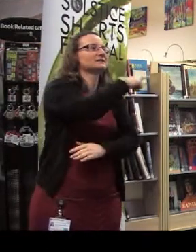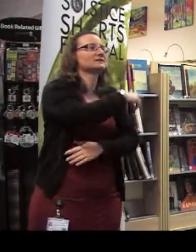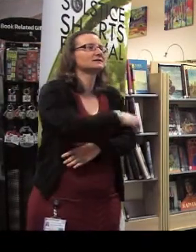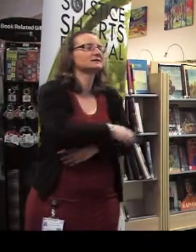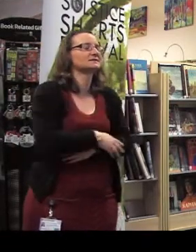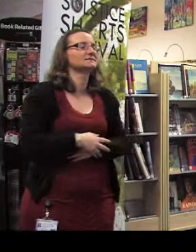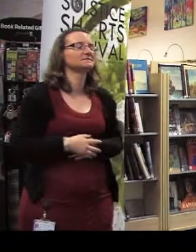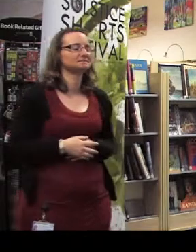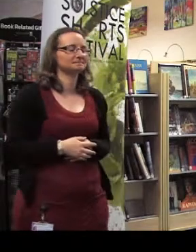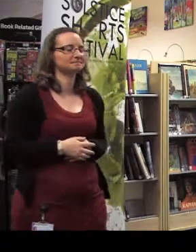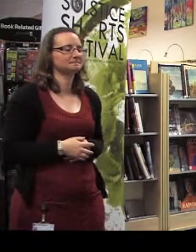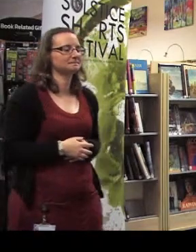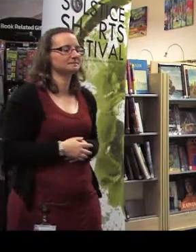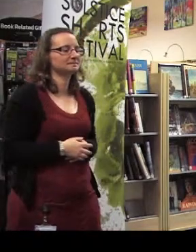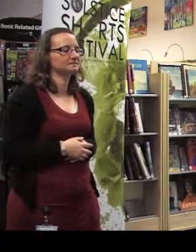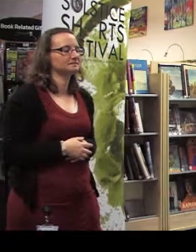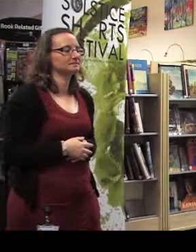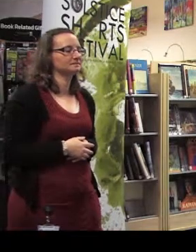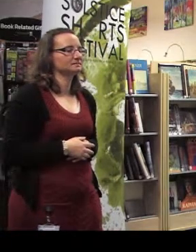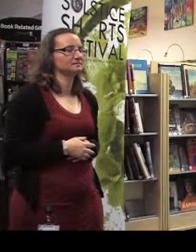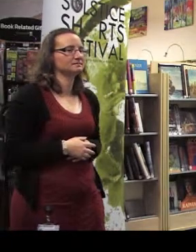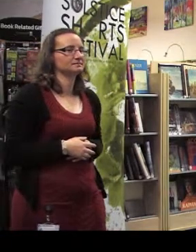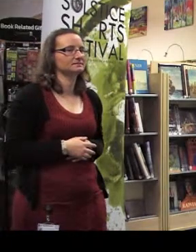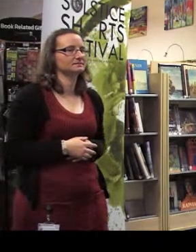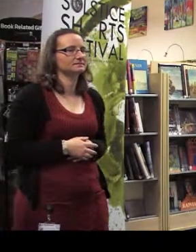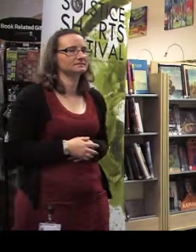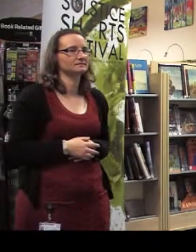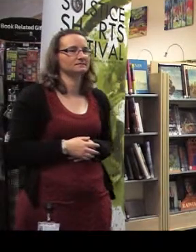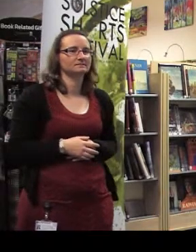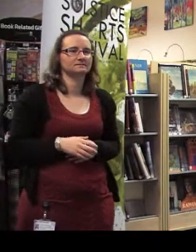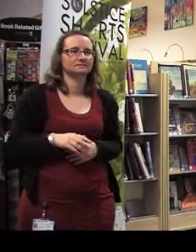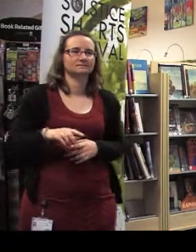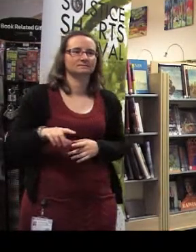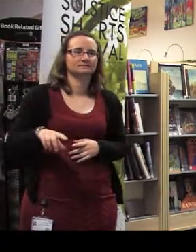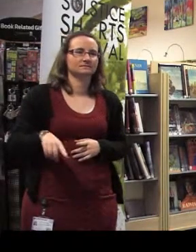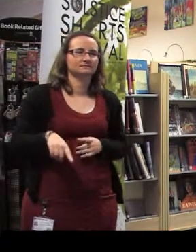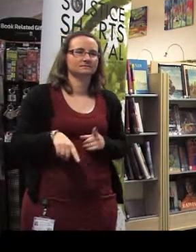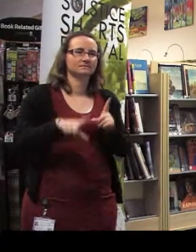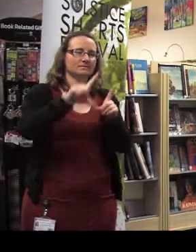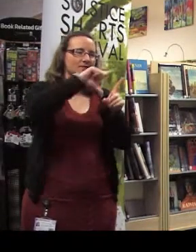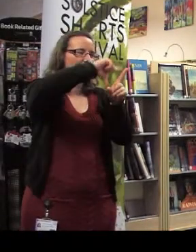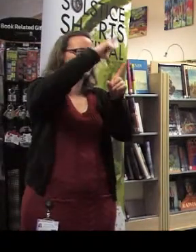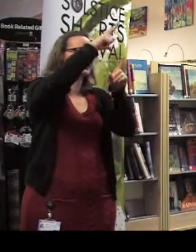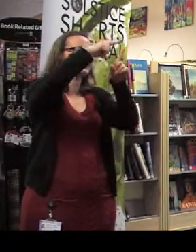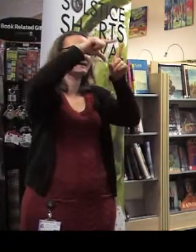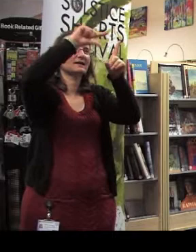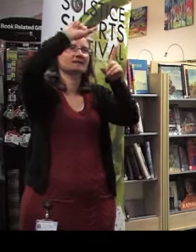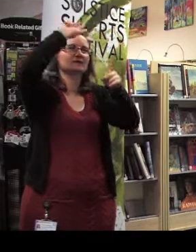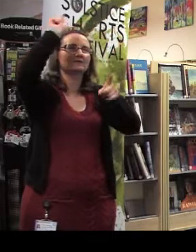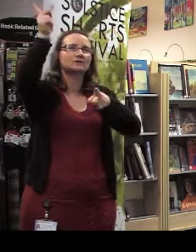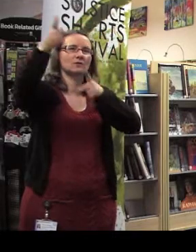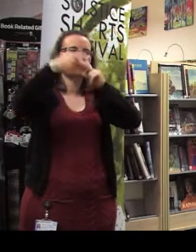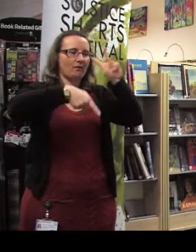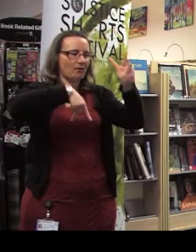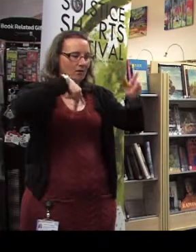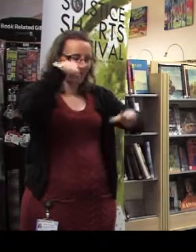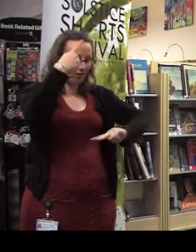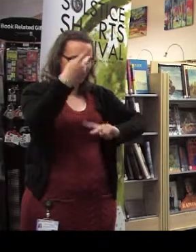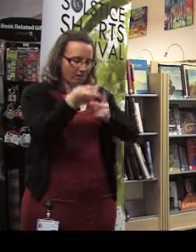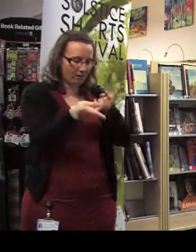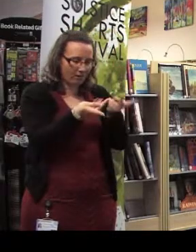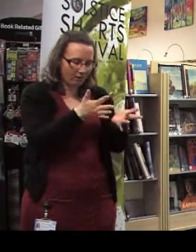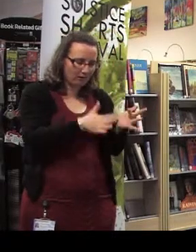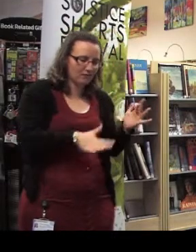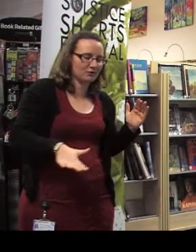The fine leaves that chew the ground, oh they know